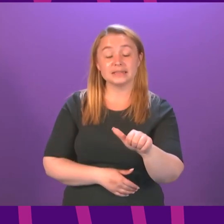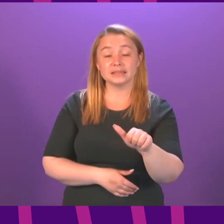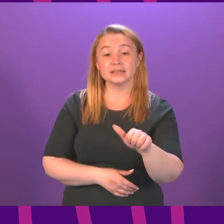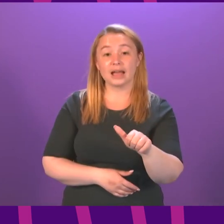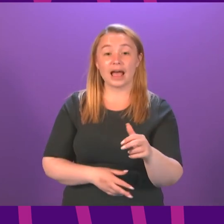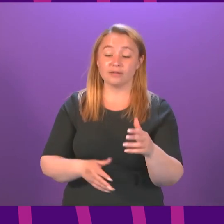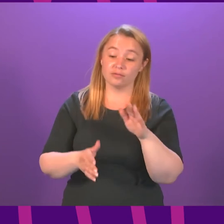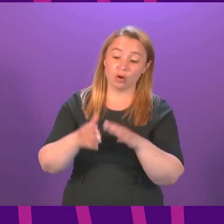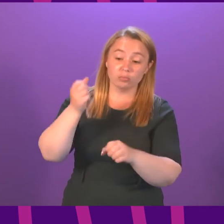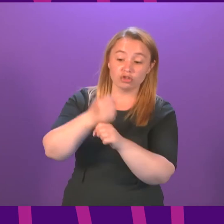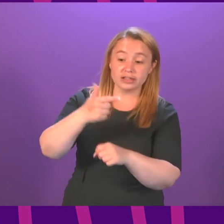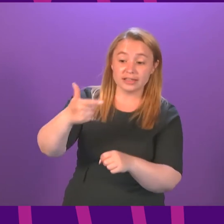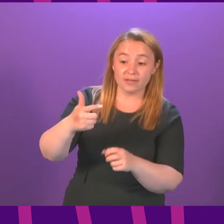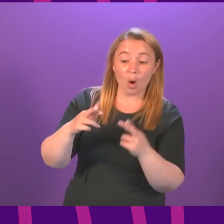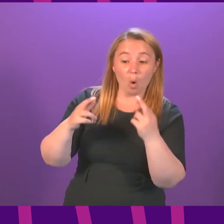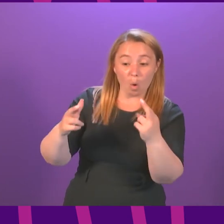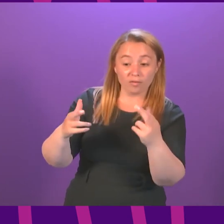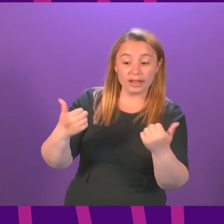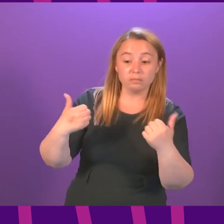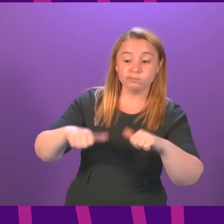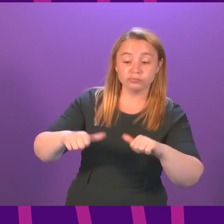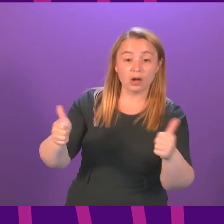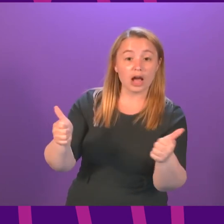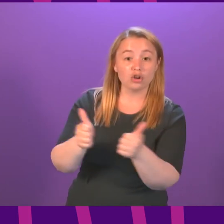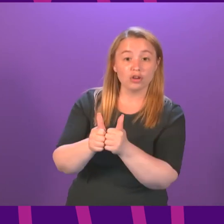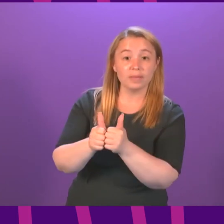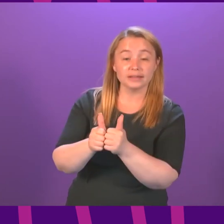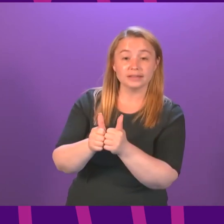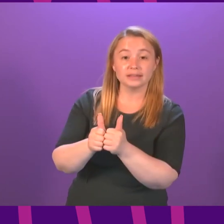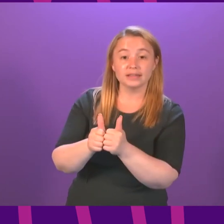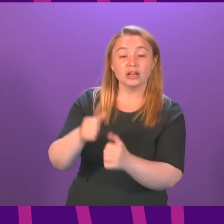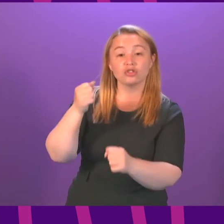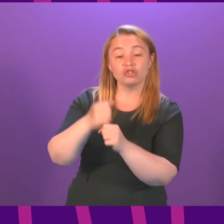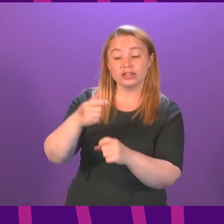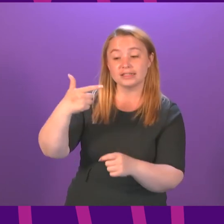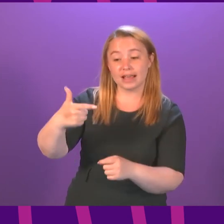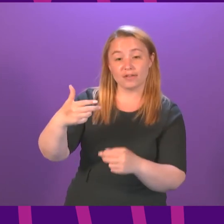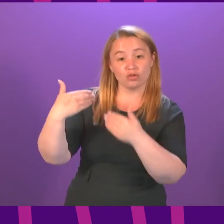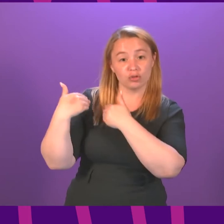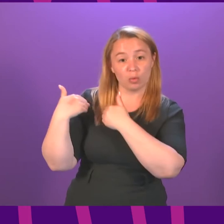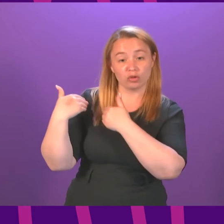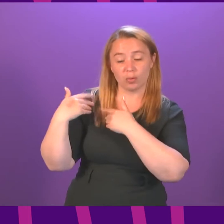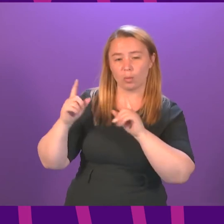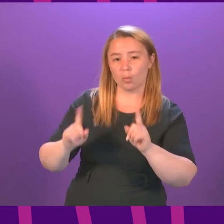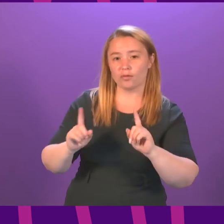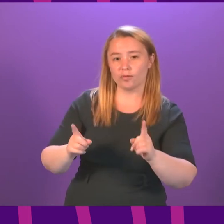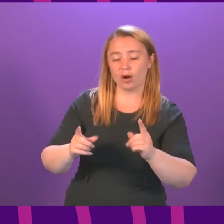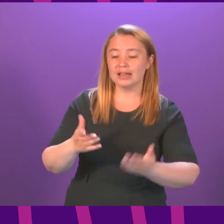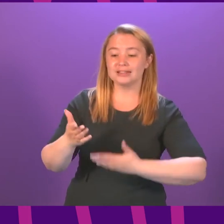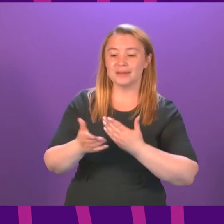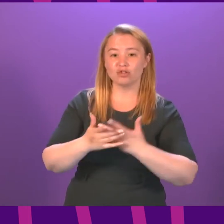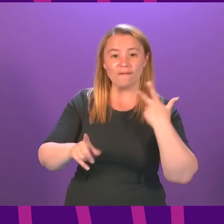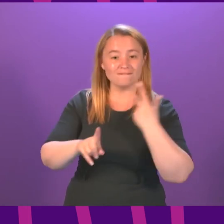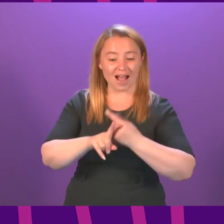of the G7 an agreement that there is a real responsibility on the part of the G7 to help speed up vaccination not